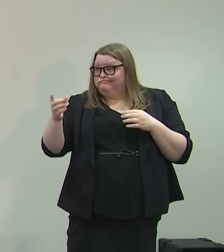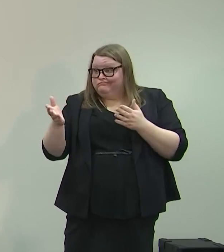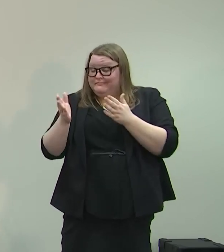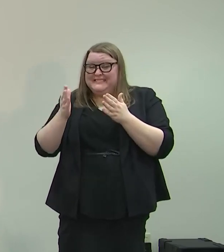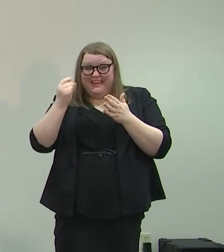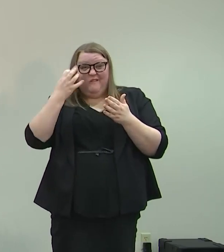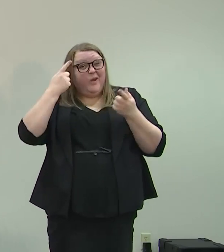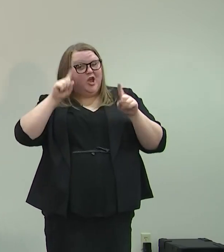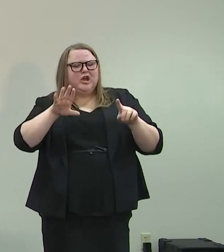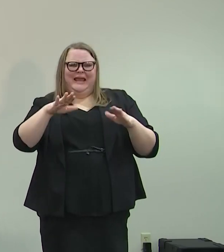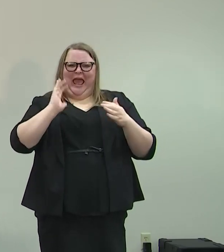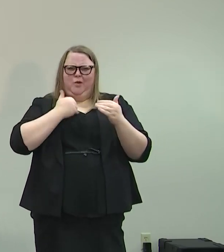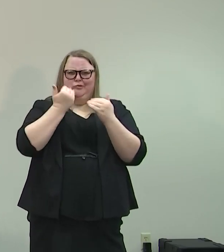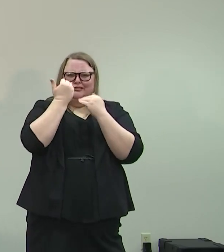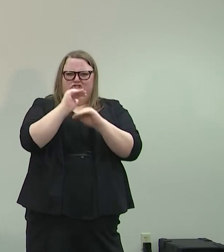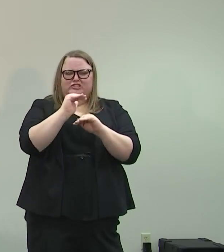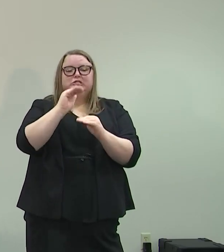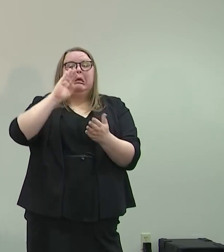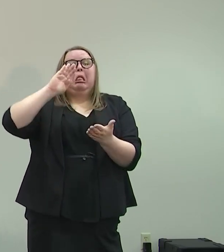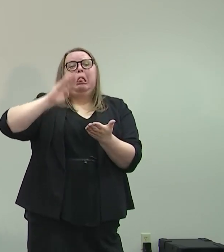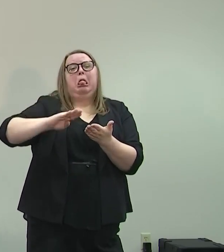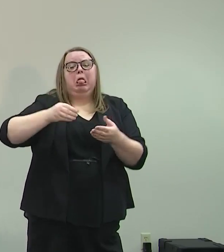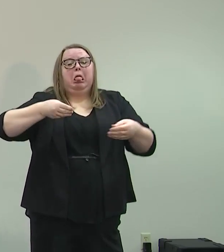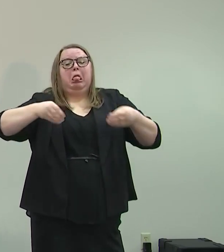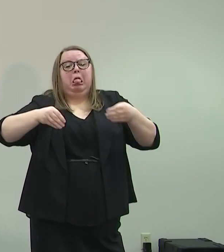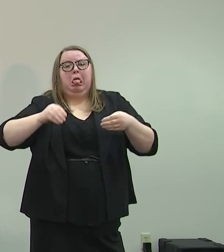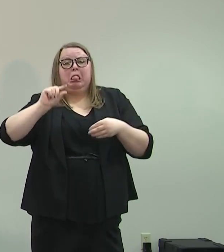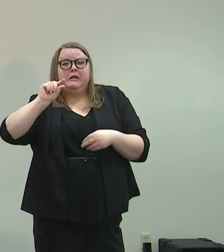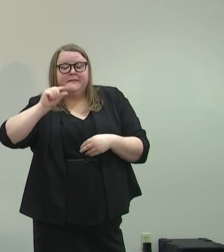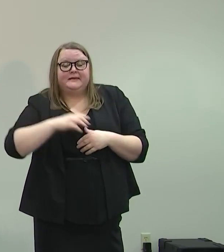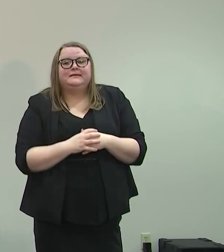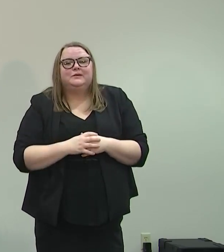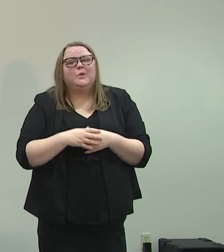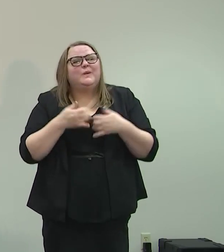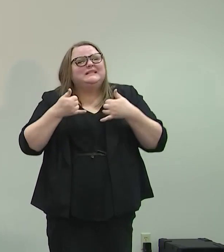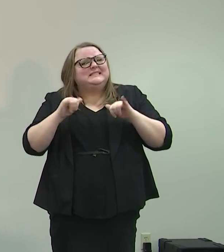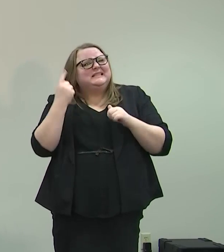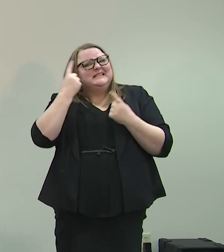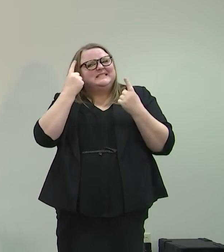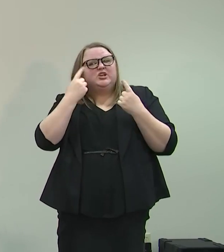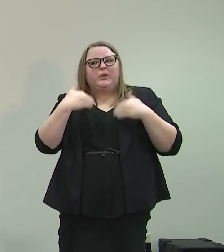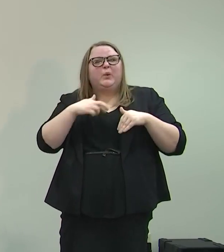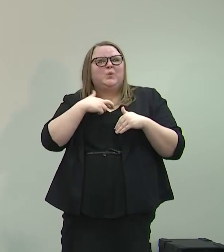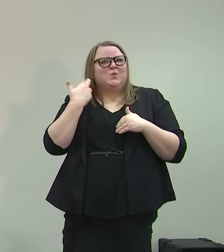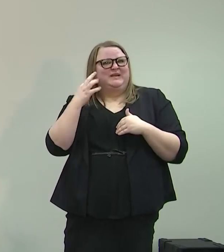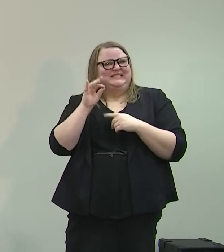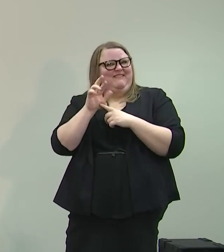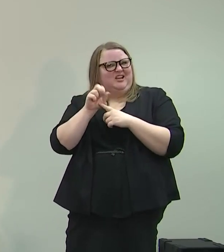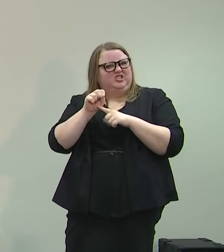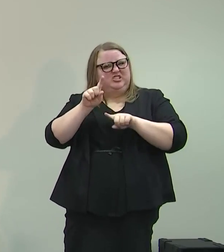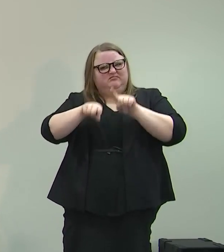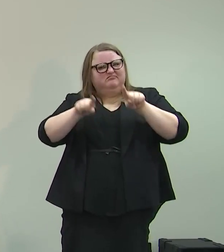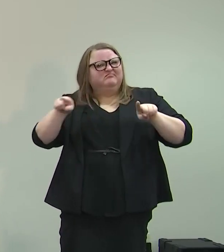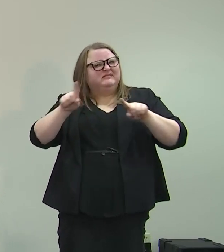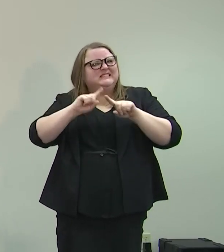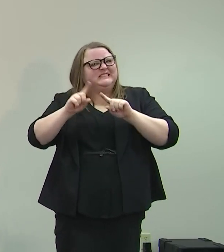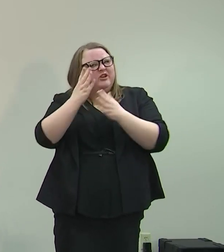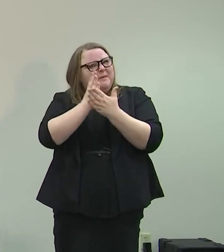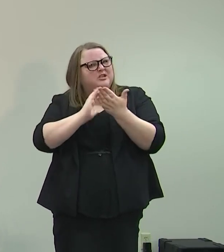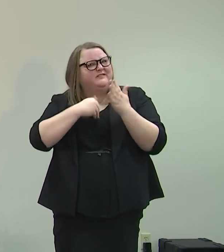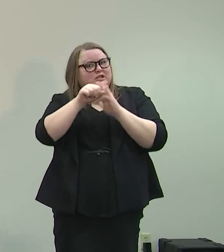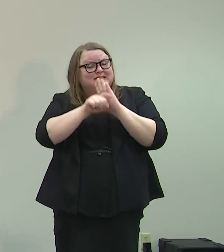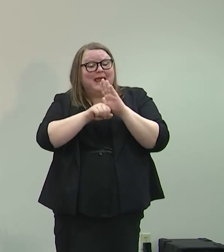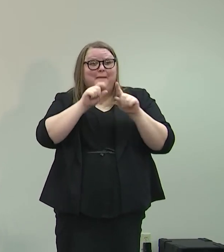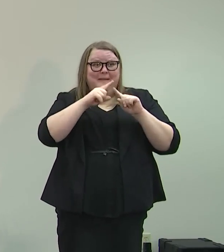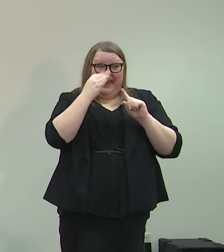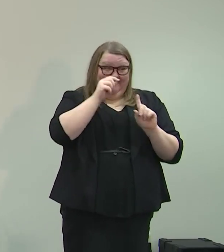some things. They still consider elevated risk factors in each area of our state, but I want to make progress anywhere we